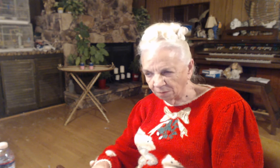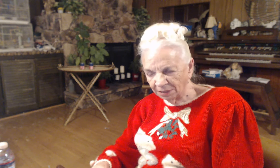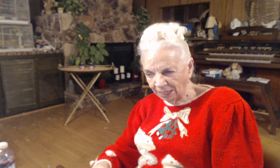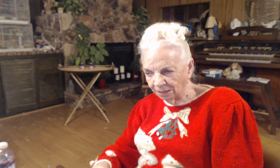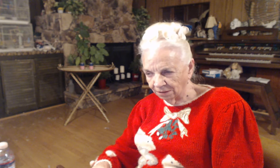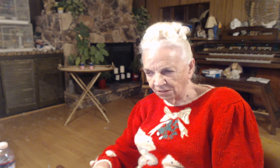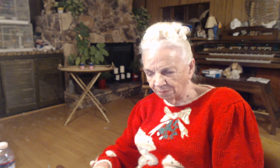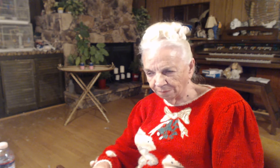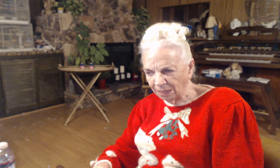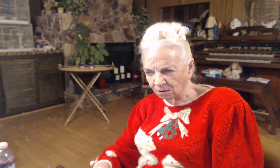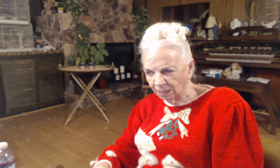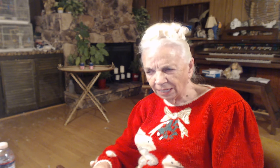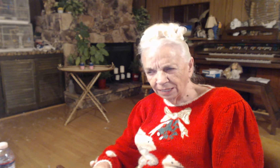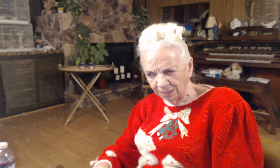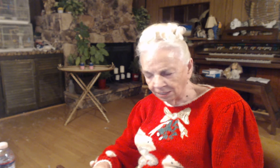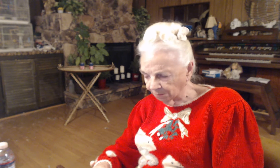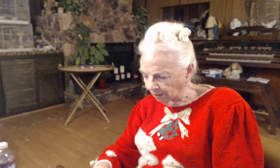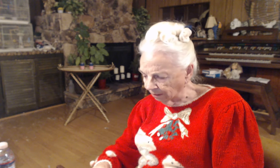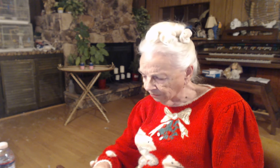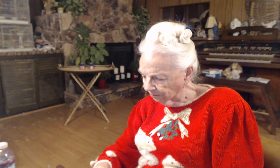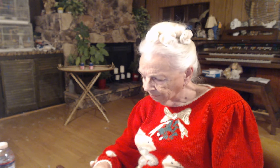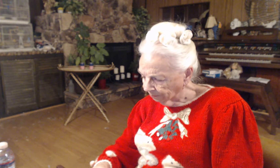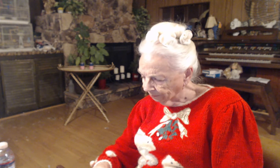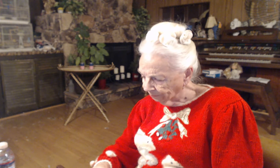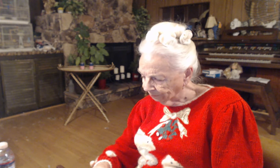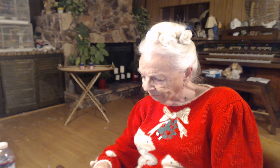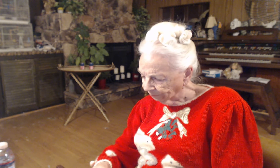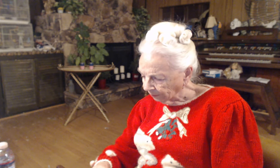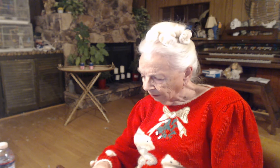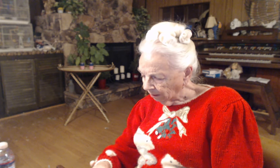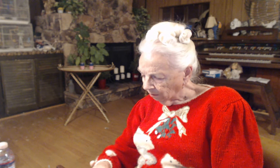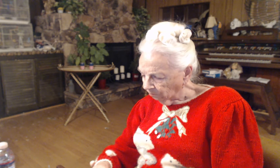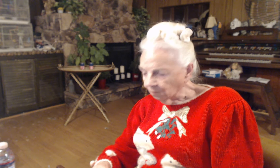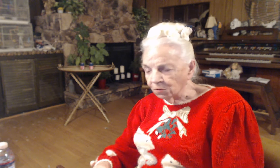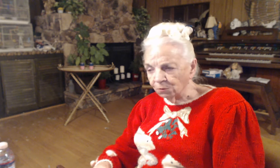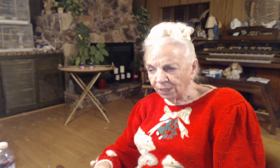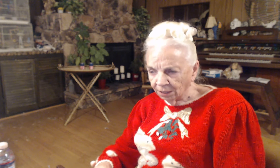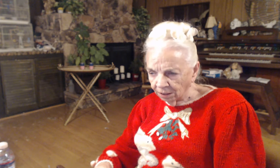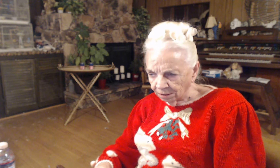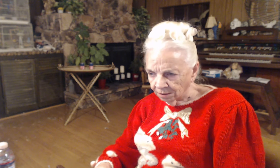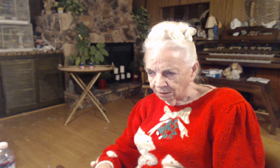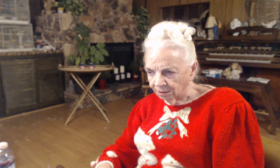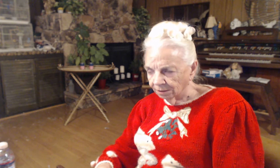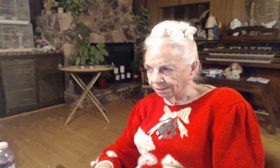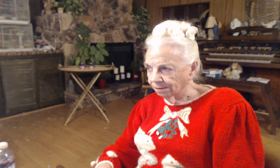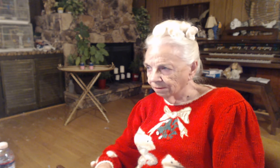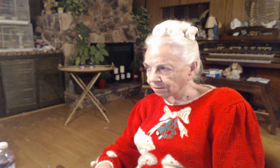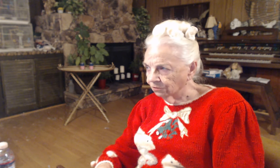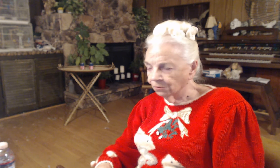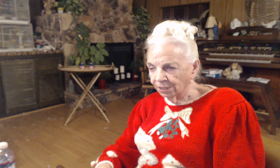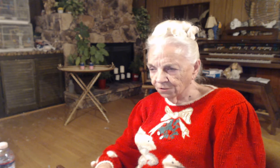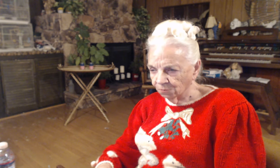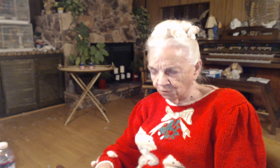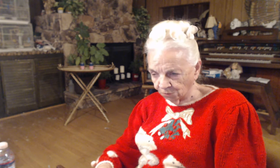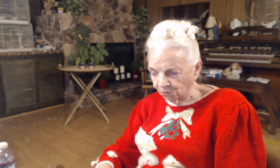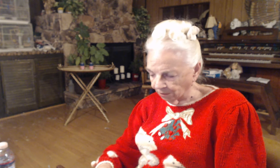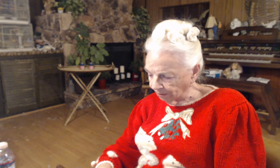Galilee is about 80, 90 miles. From Judea. Judea is where Jerusalem is.